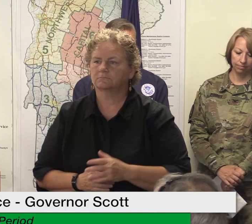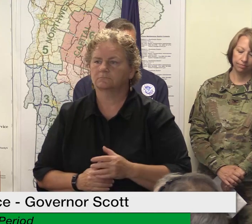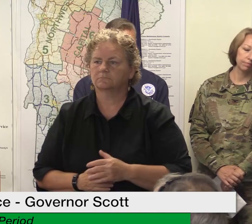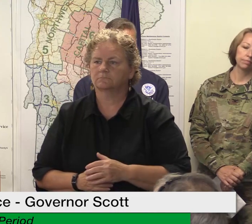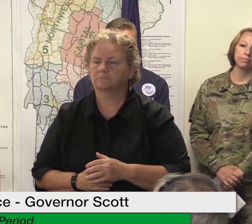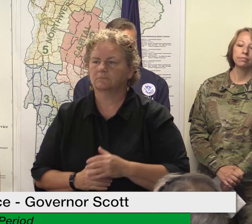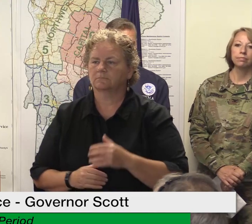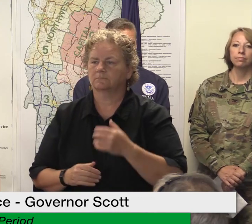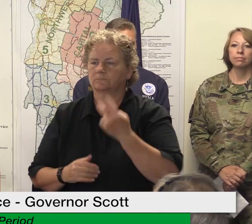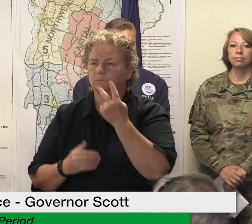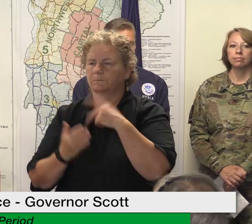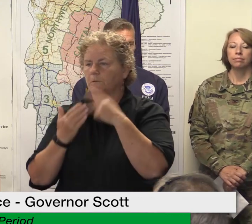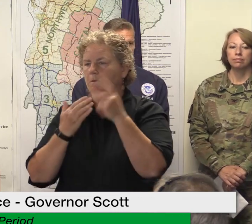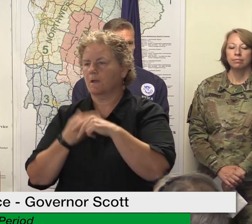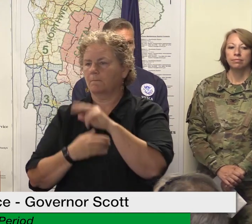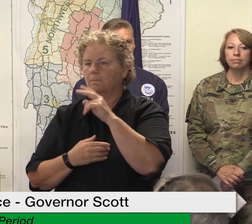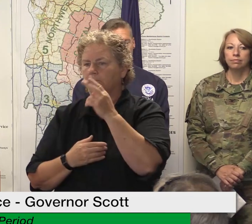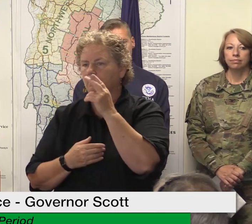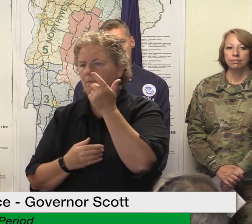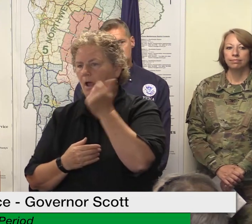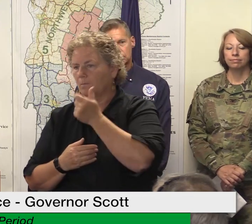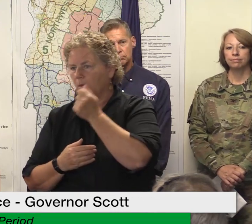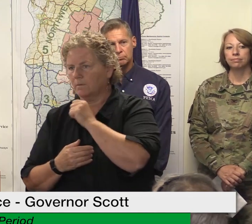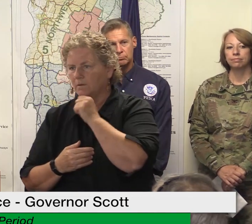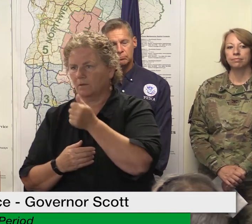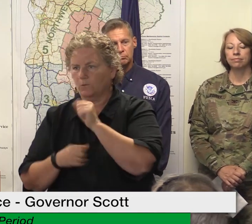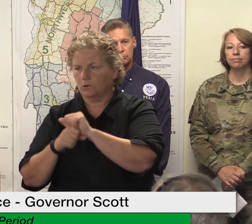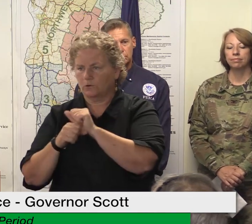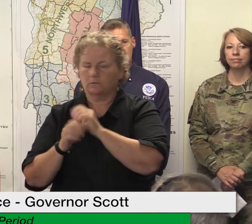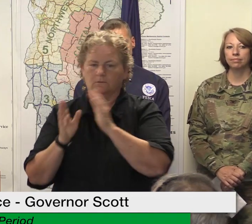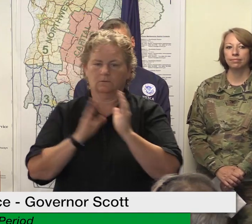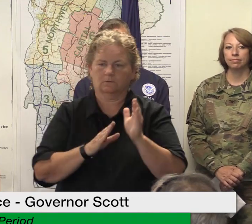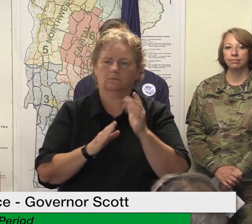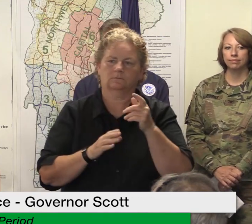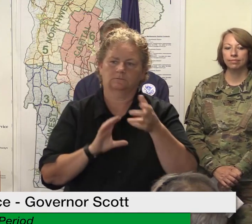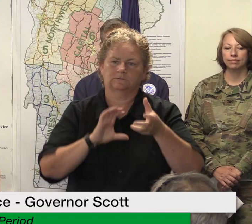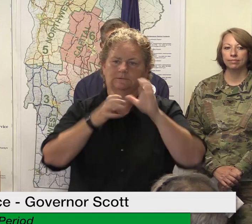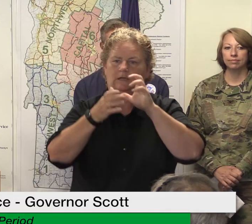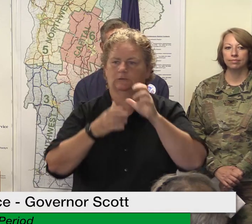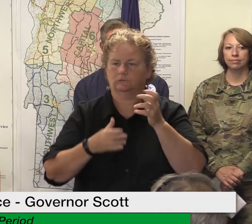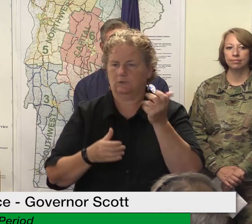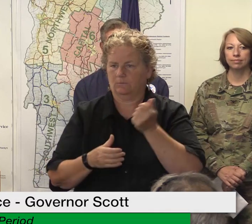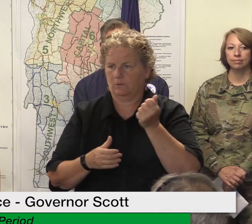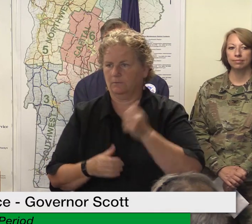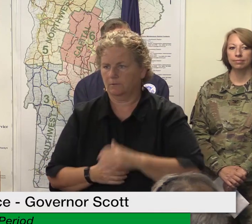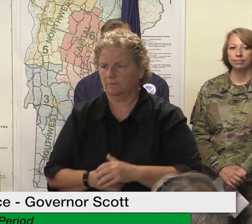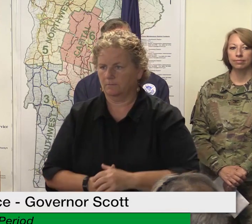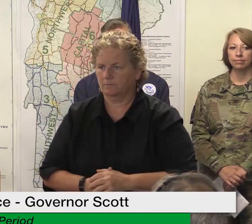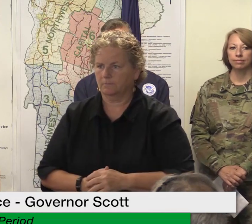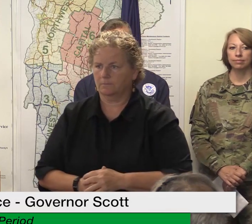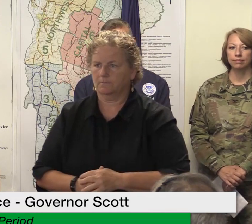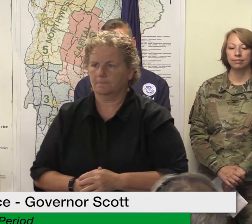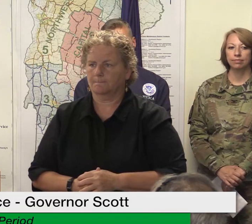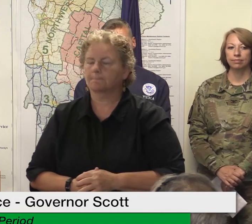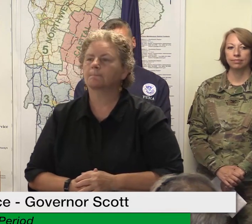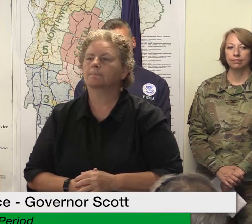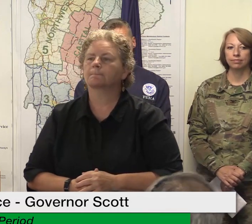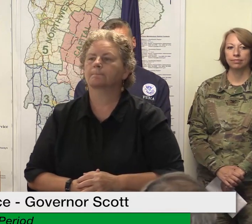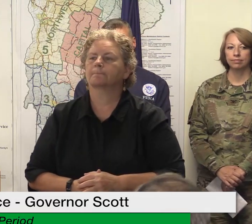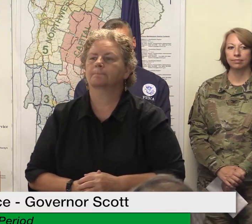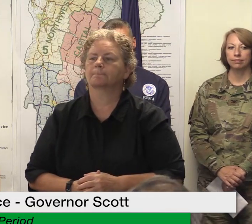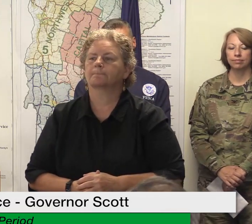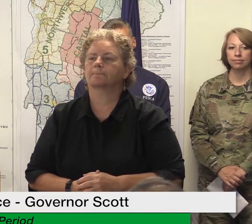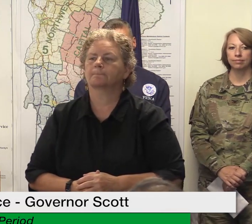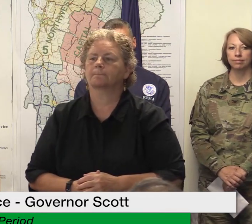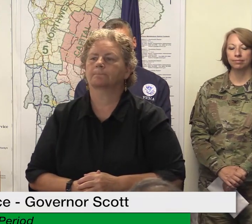indicated that their um their claim is flood related uh and um it's a little bit of a math game